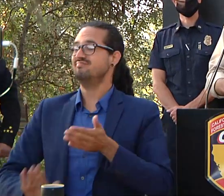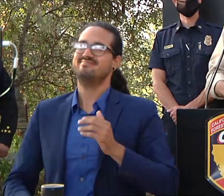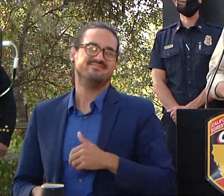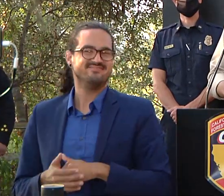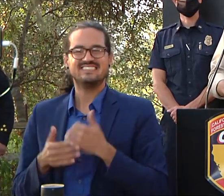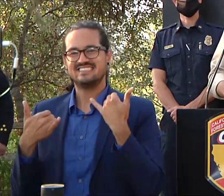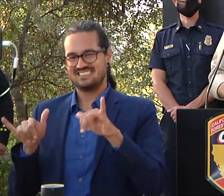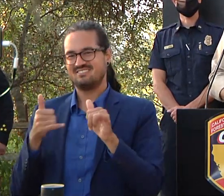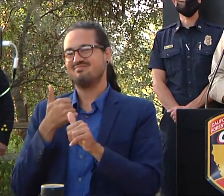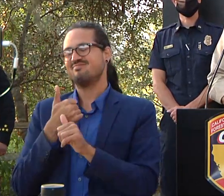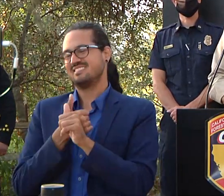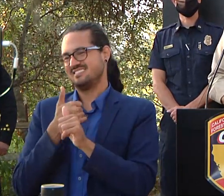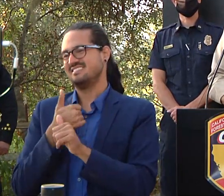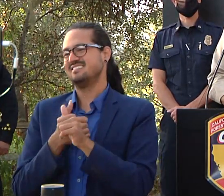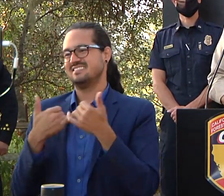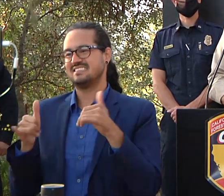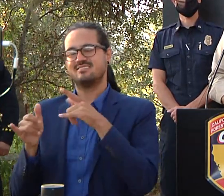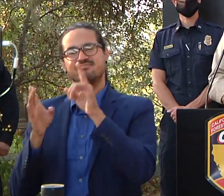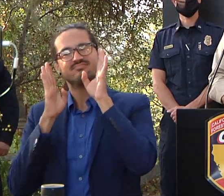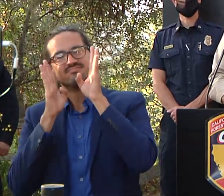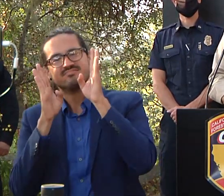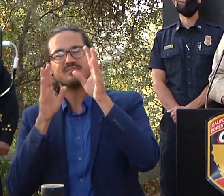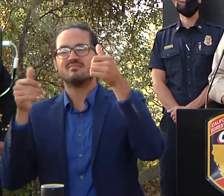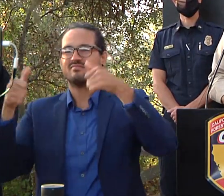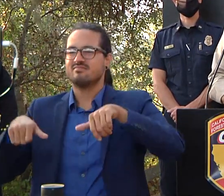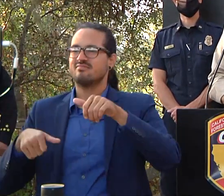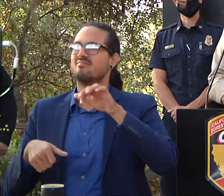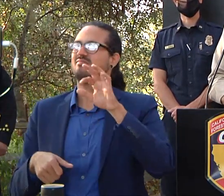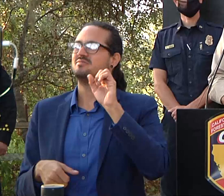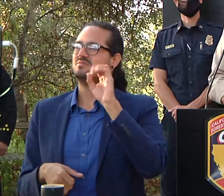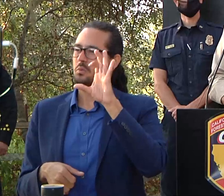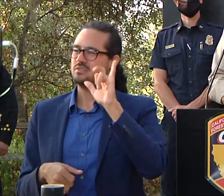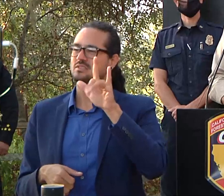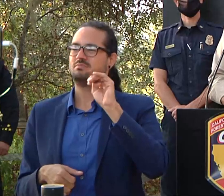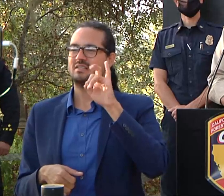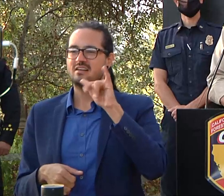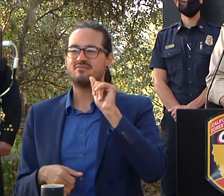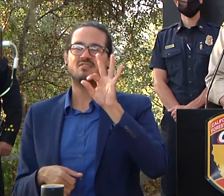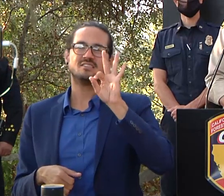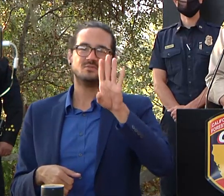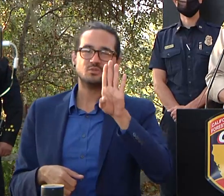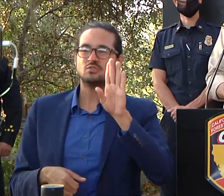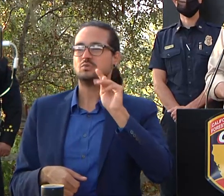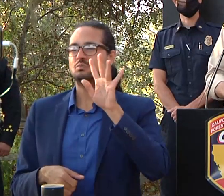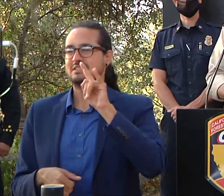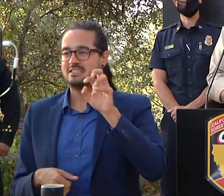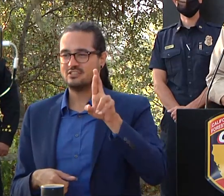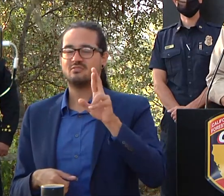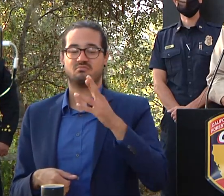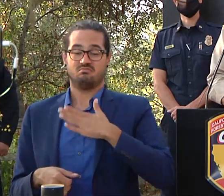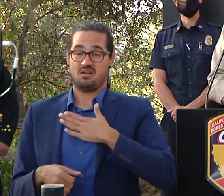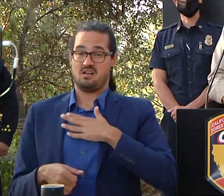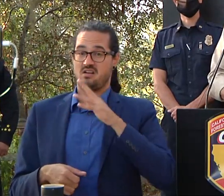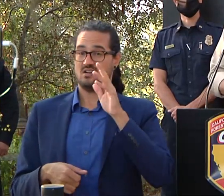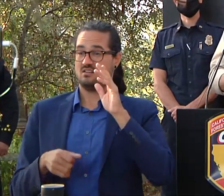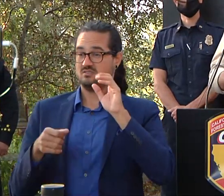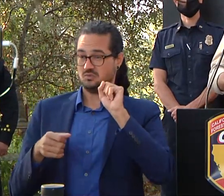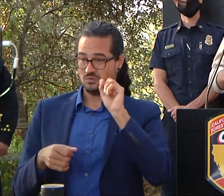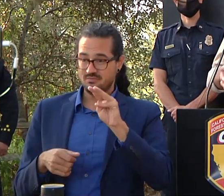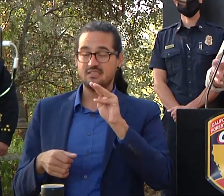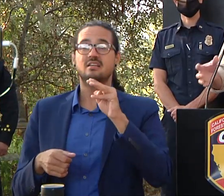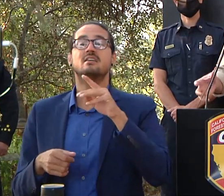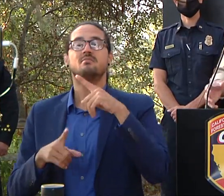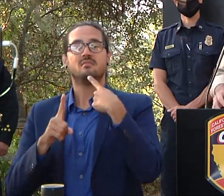to pay attention to social media our uh our social media and cal fire's website to ensure that you're getting the best information